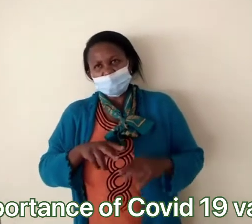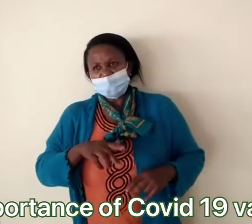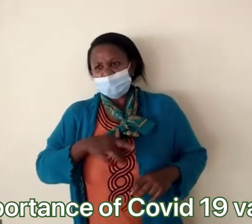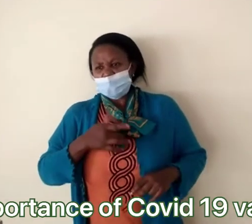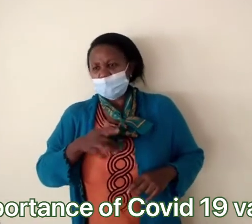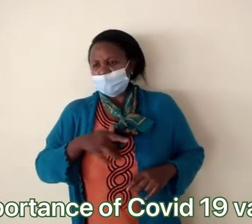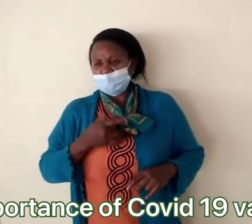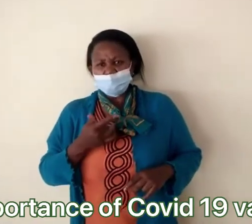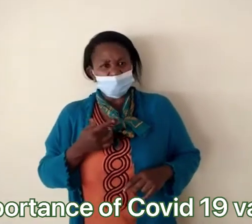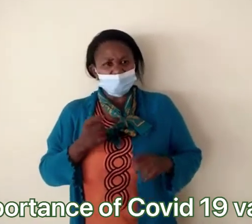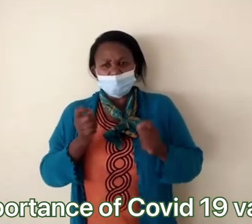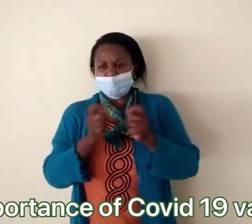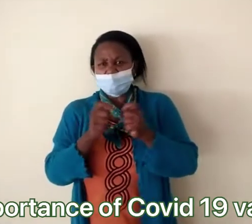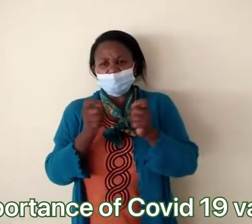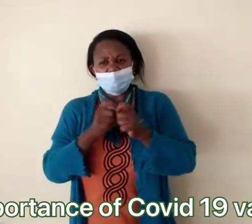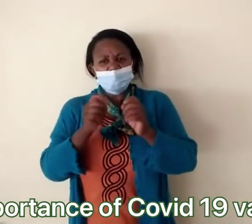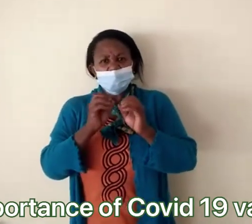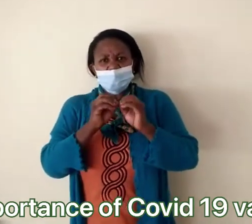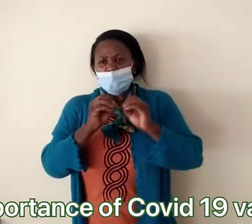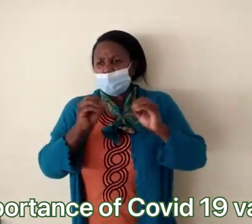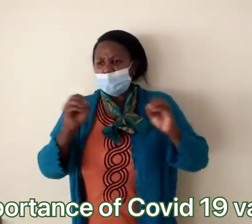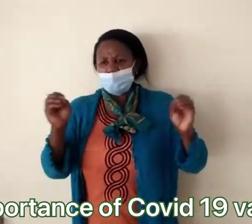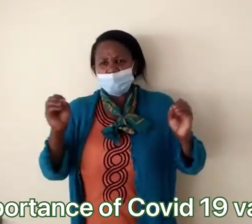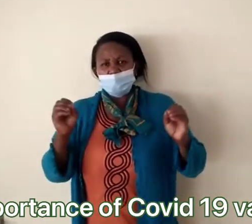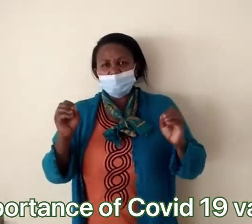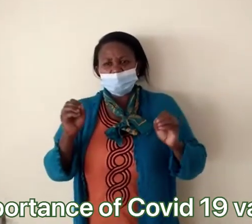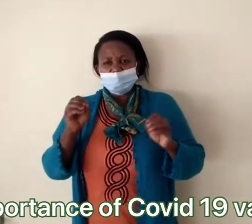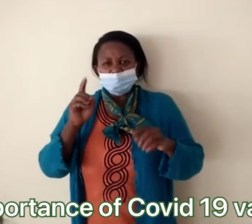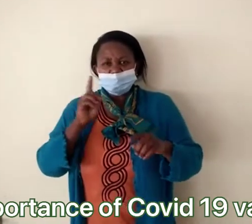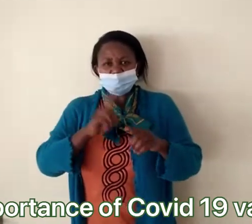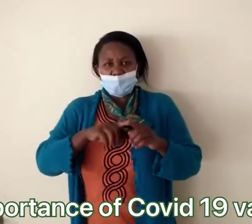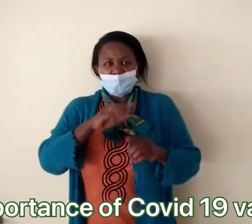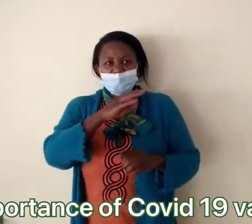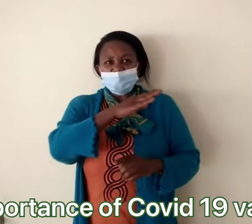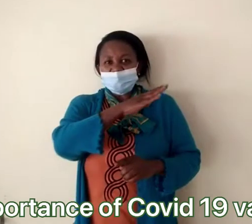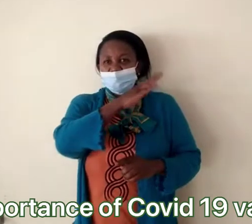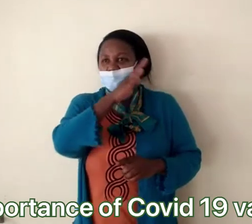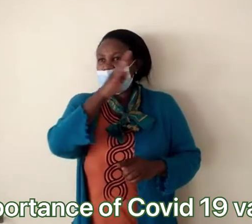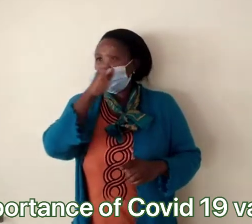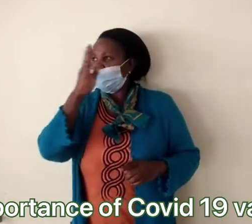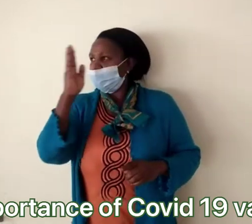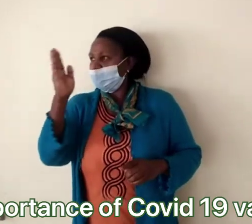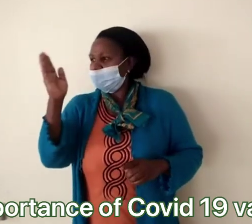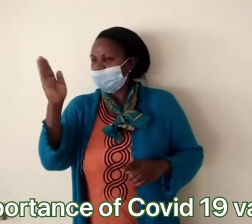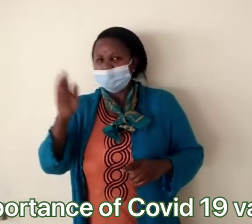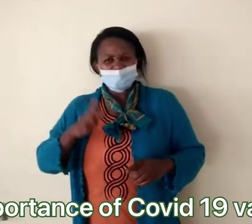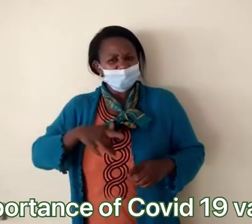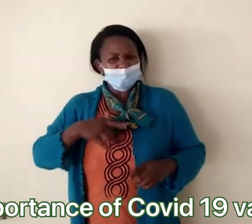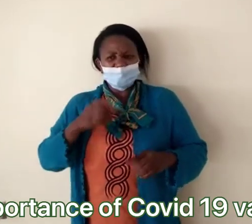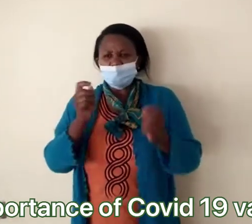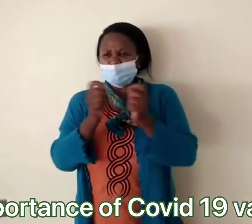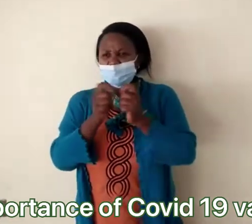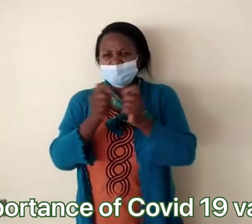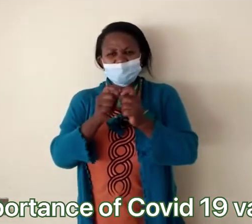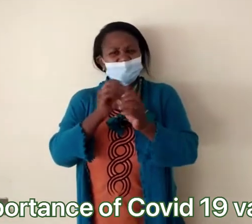So I sat, I sat, was not feeling any pain the whole day,